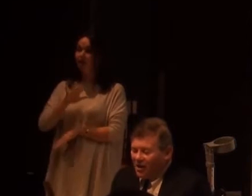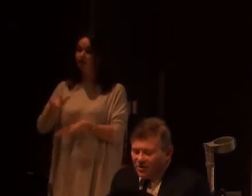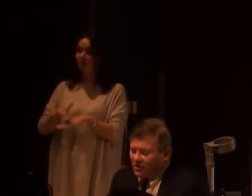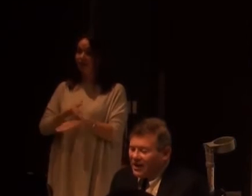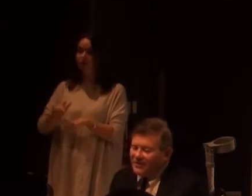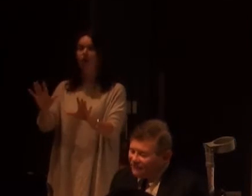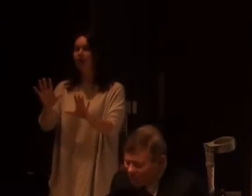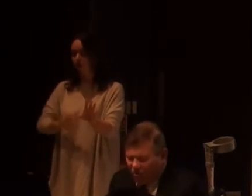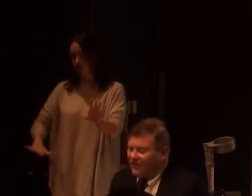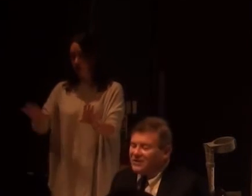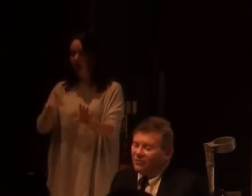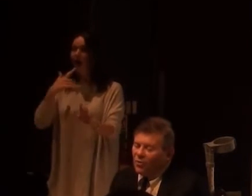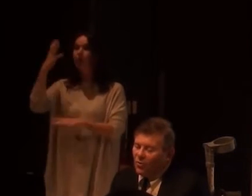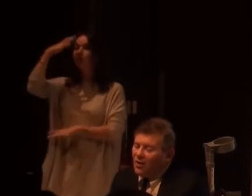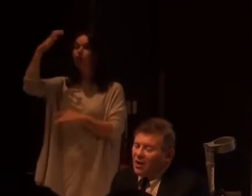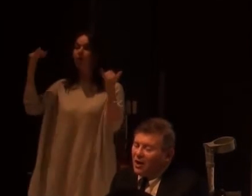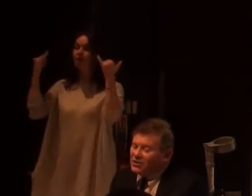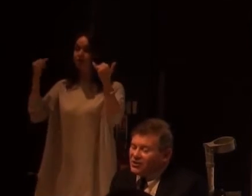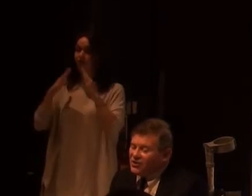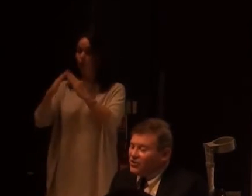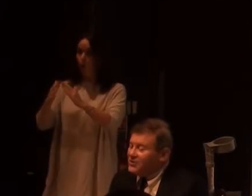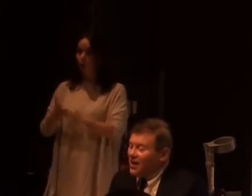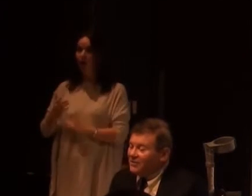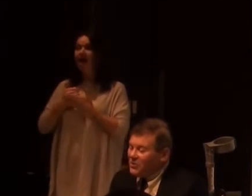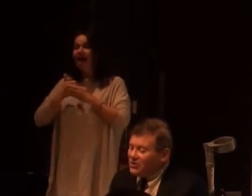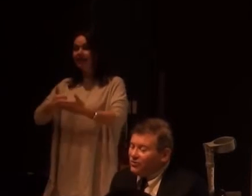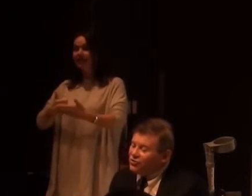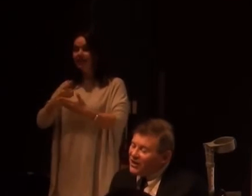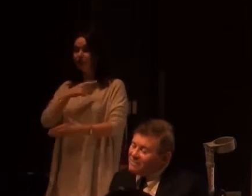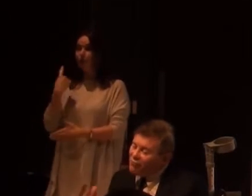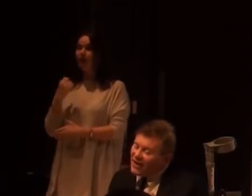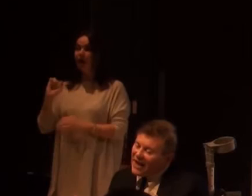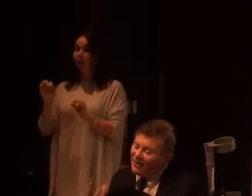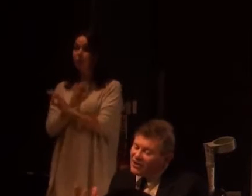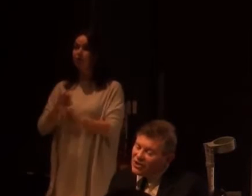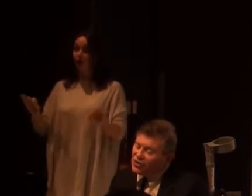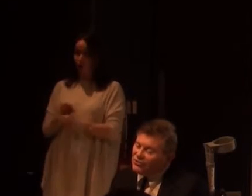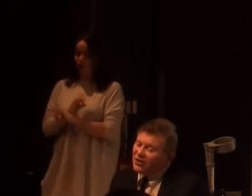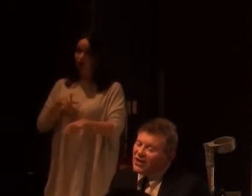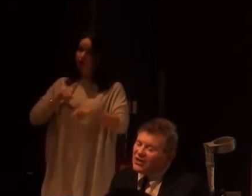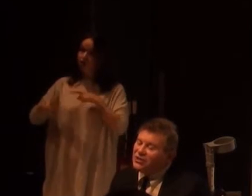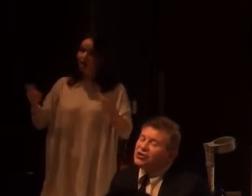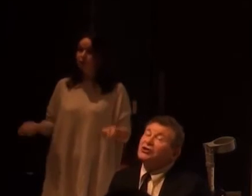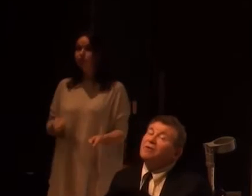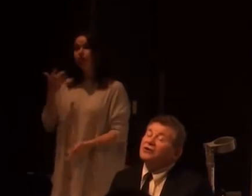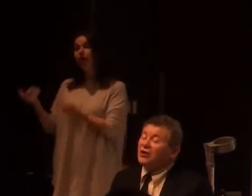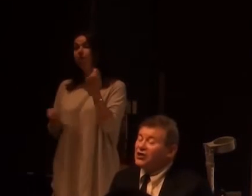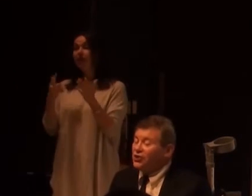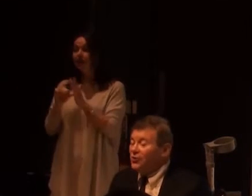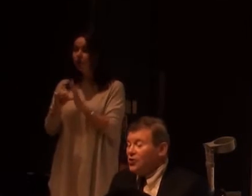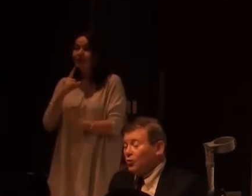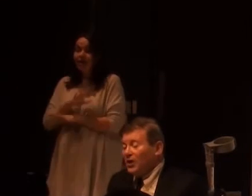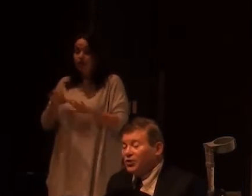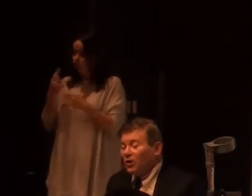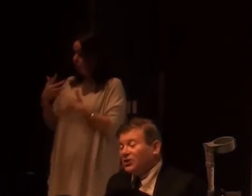No, sorry. At the World Festival Hall. Assisted Suicide the musical. Trying to bring out these issues. That it isn't just a personal